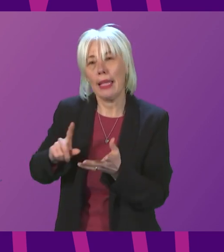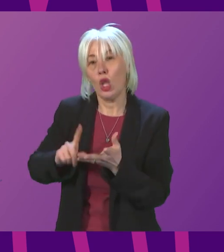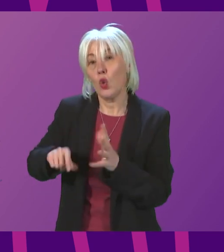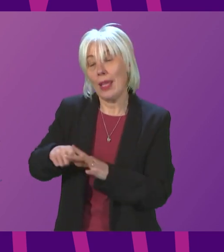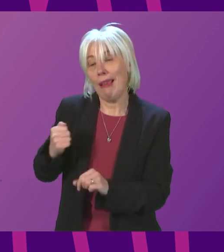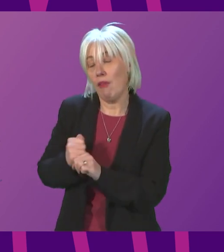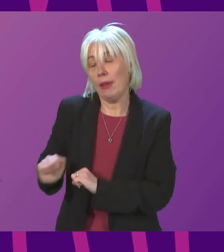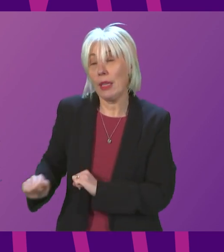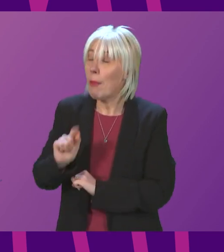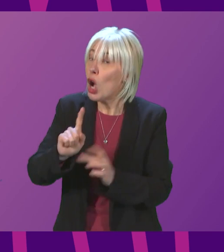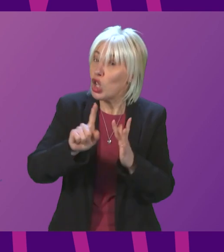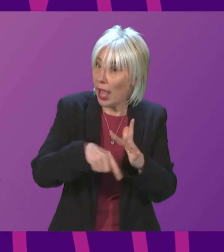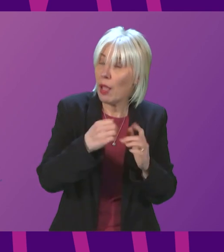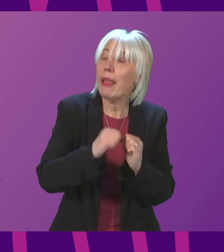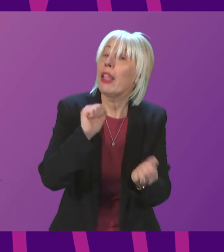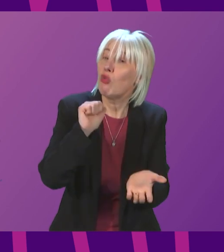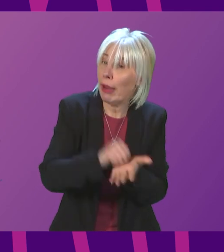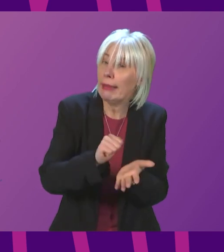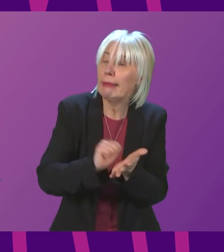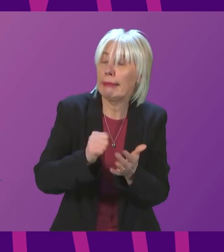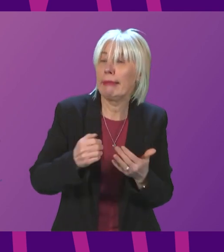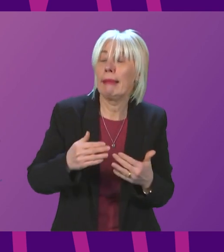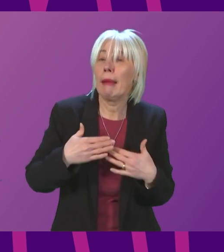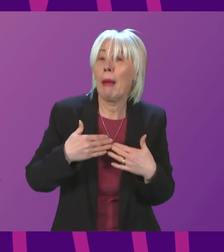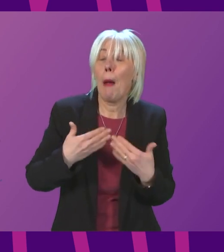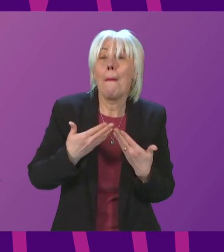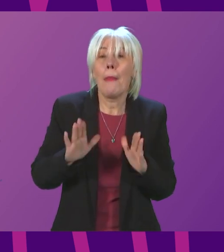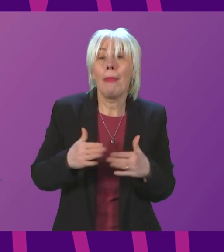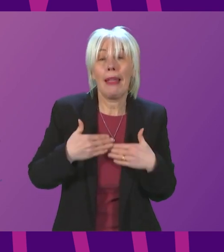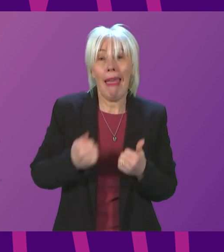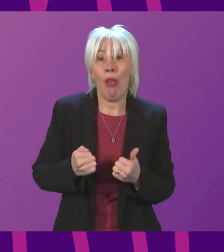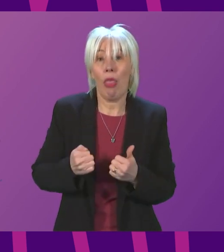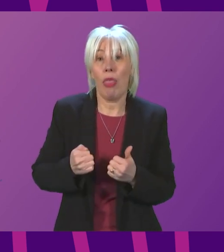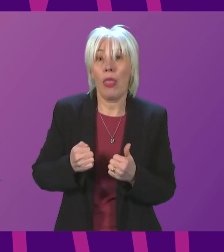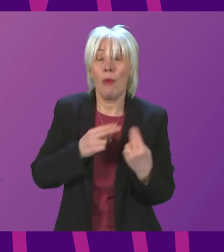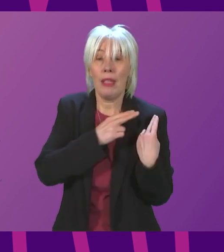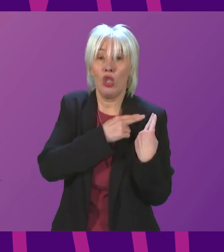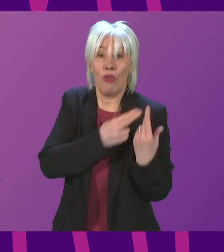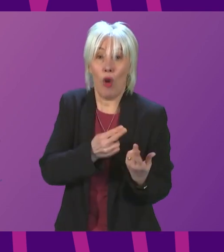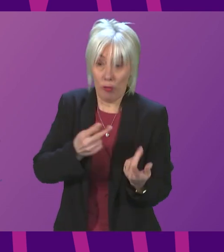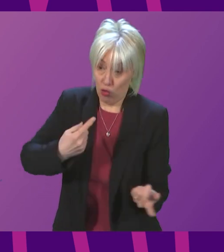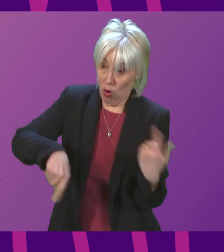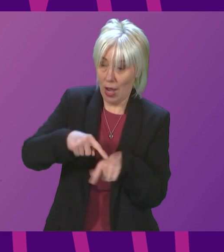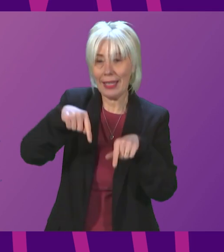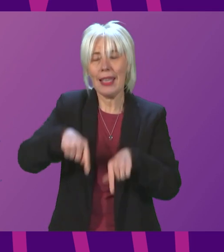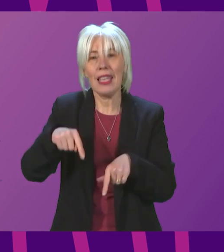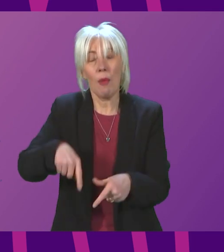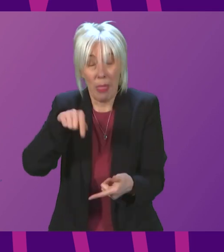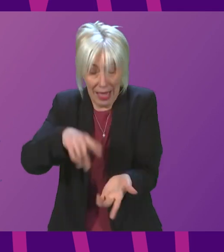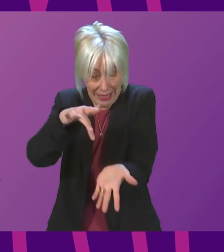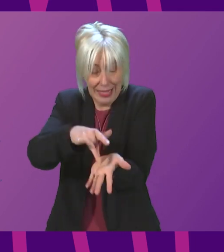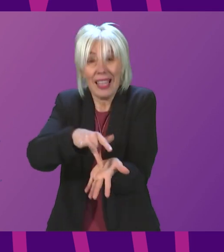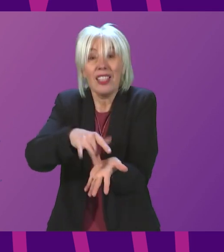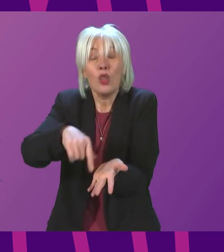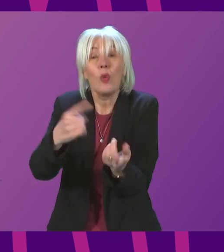Jackie Bailey is right to point to the fact that public health responsibilities are devolved, but that takes us to the very heart of the issue.